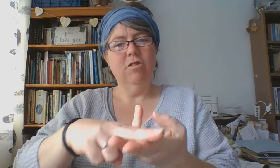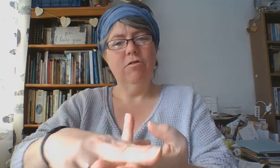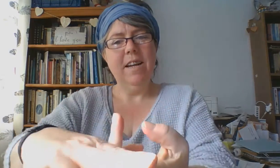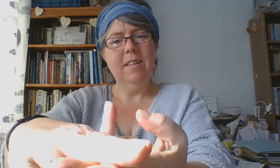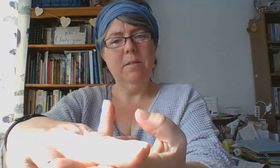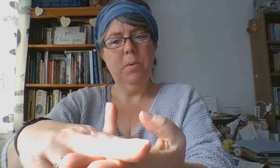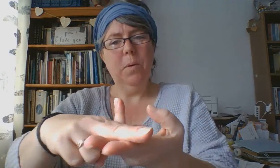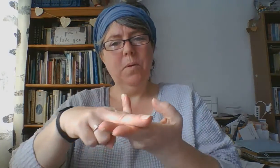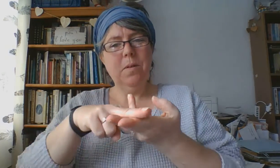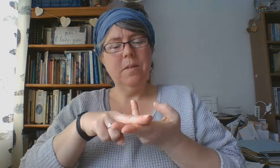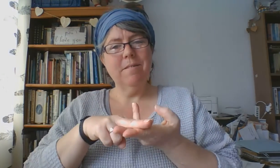Transport.